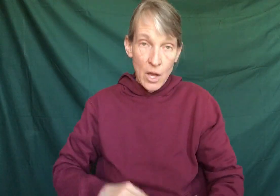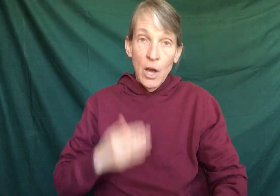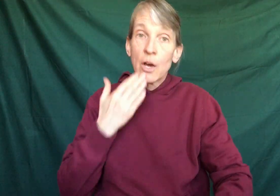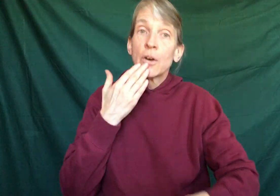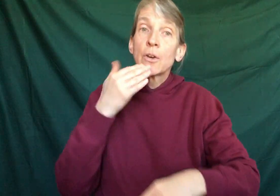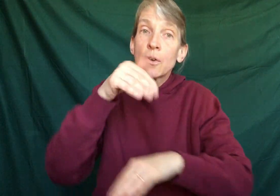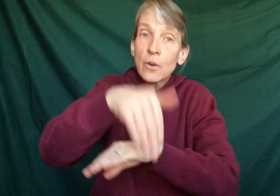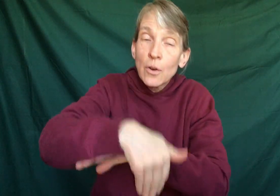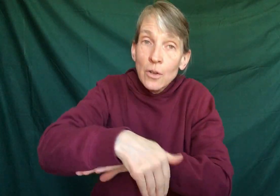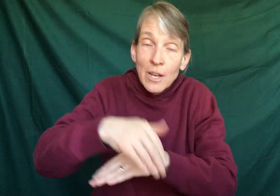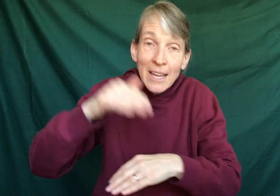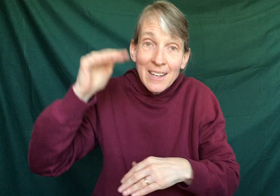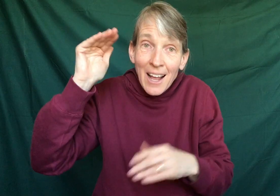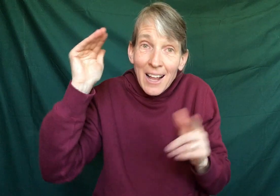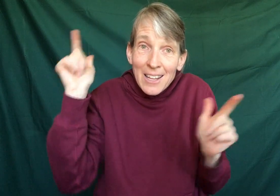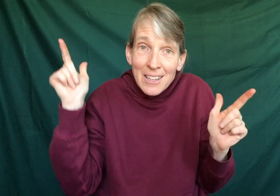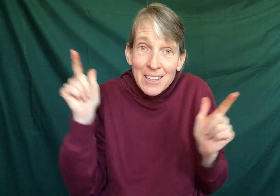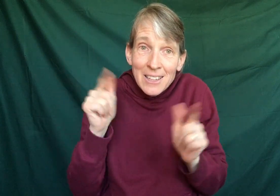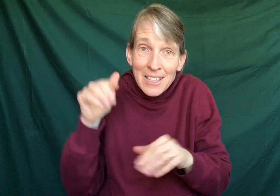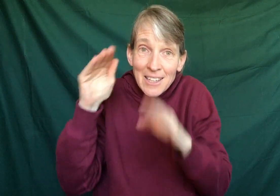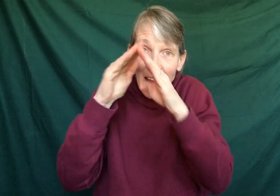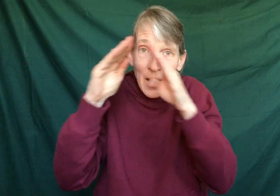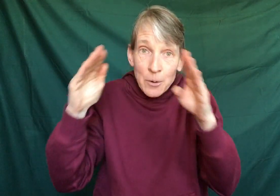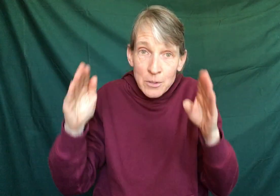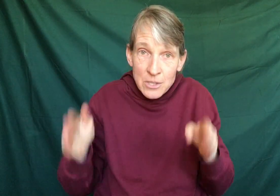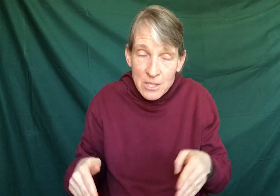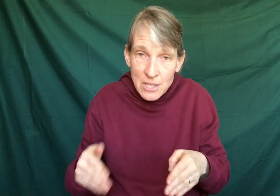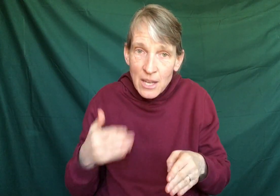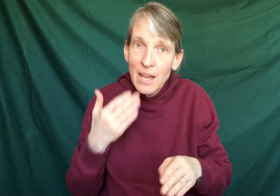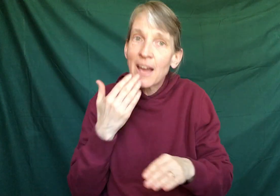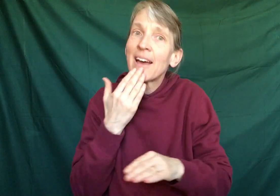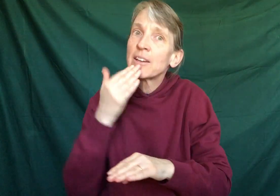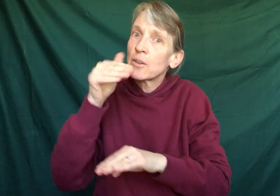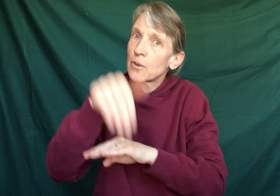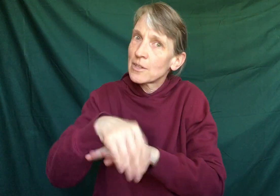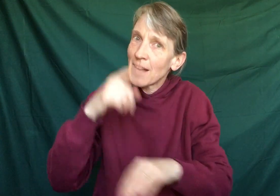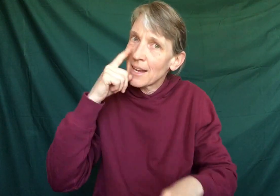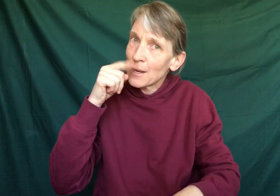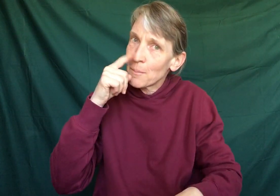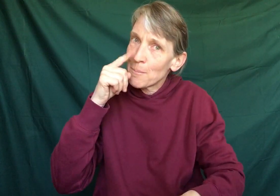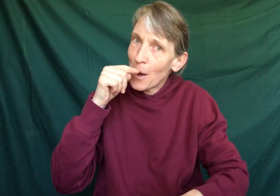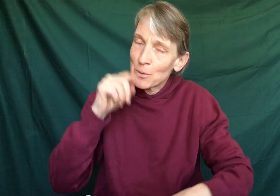Good night little house. And good night mouse.